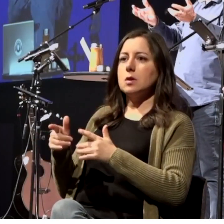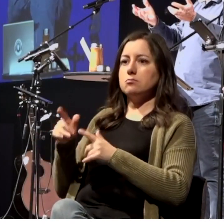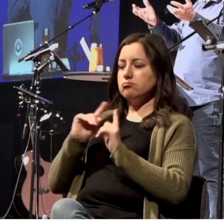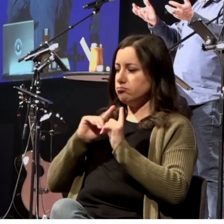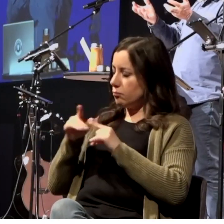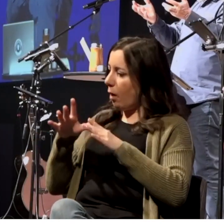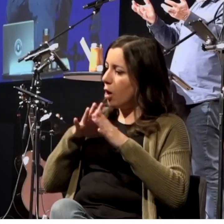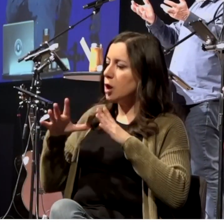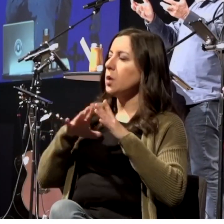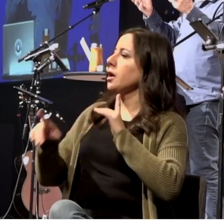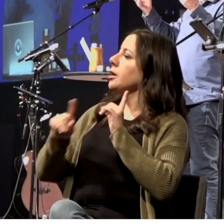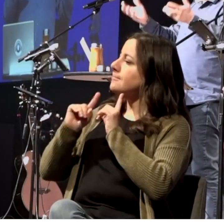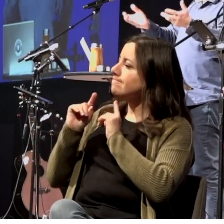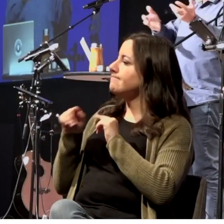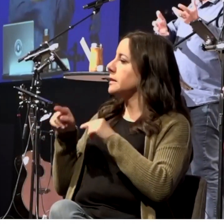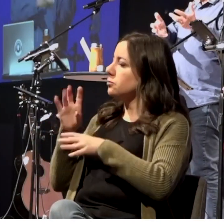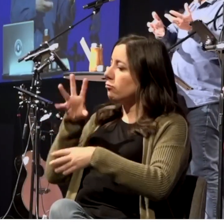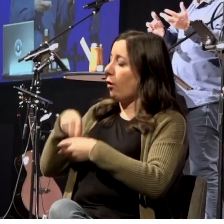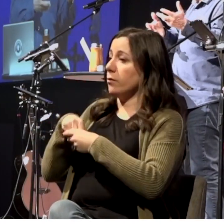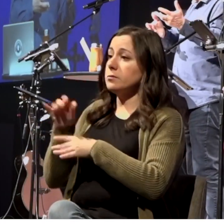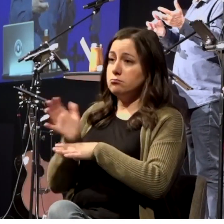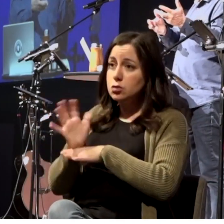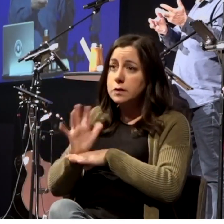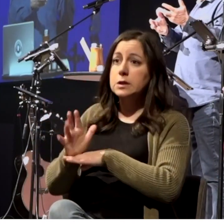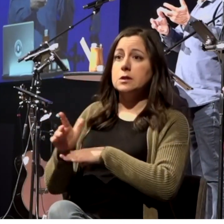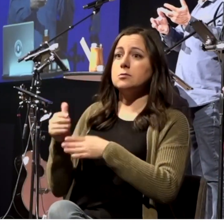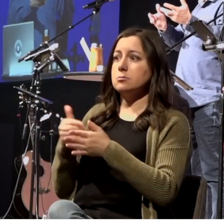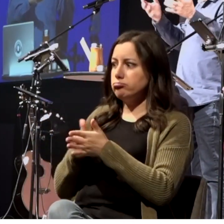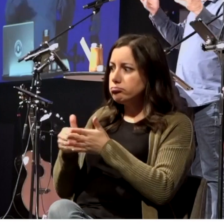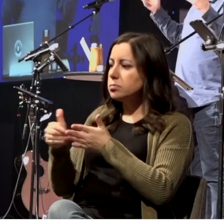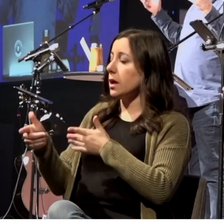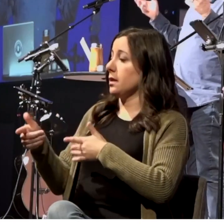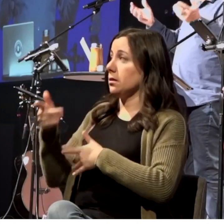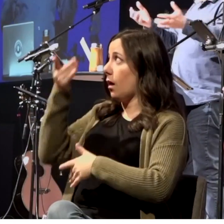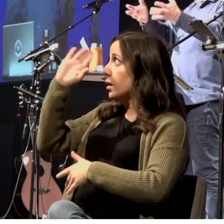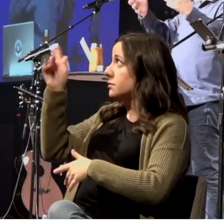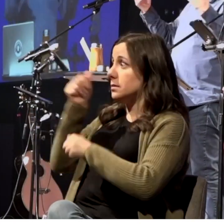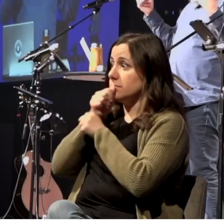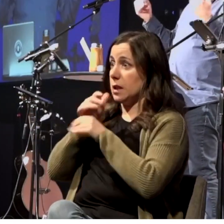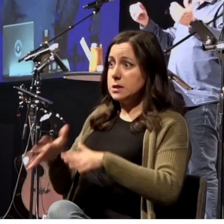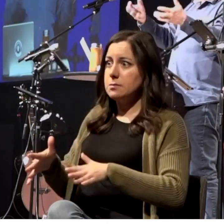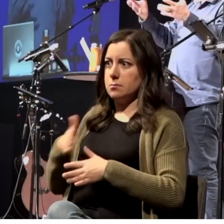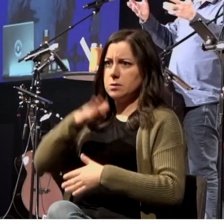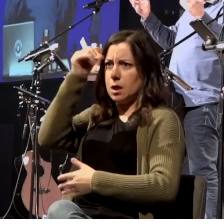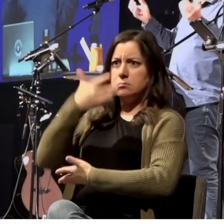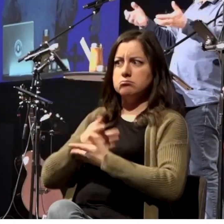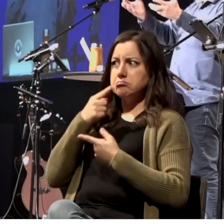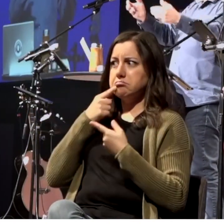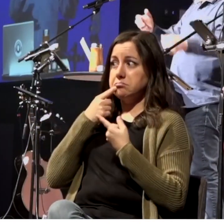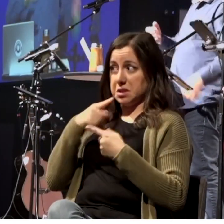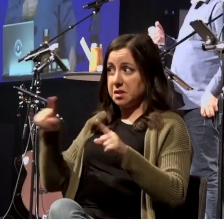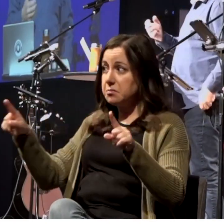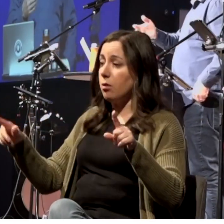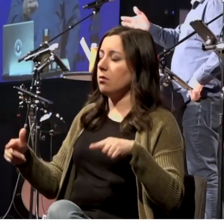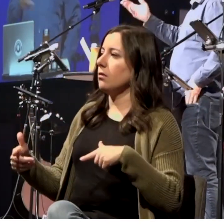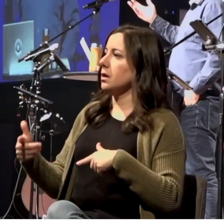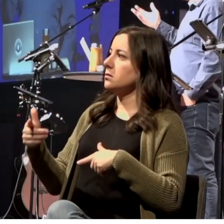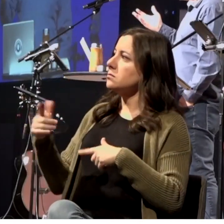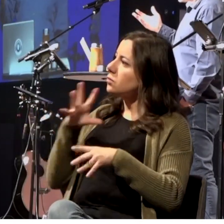doors. He gifted him in it. And he blessed him with tremendous success. So we were very active in Hollywood for a very long